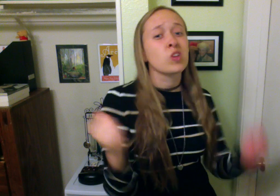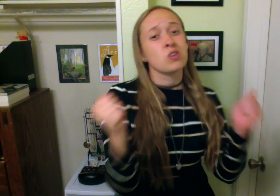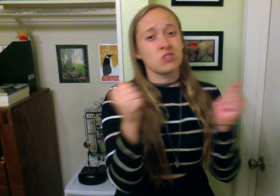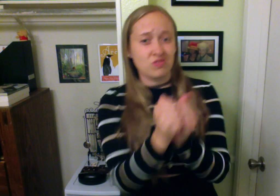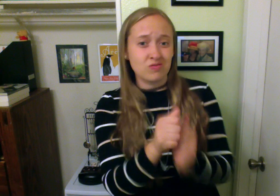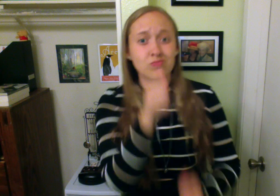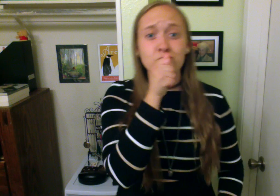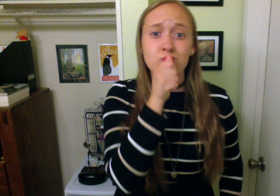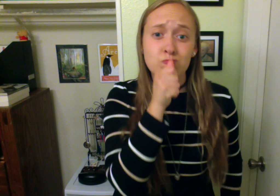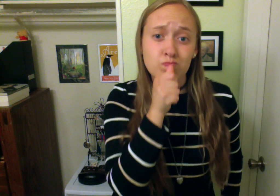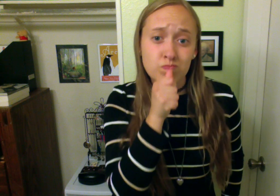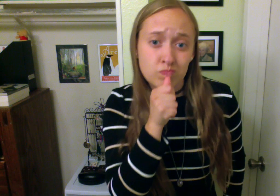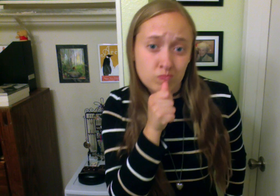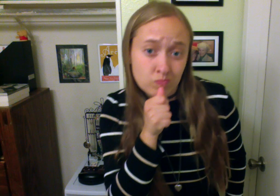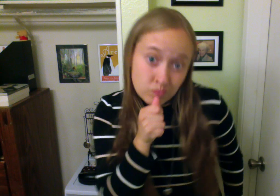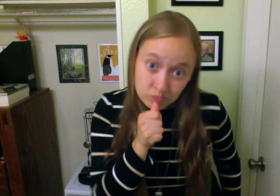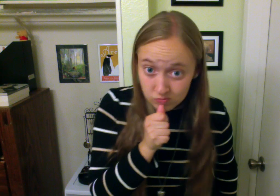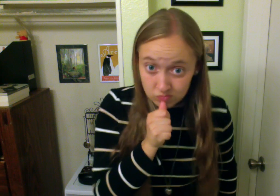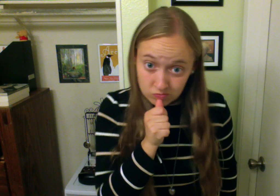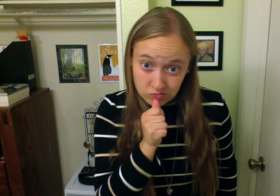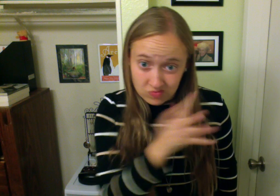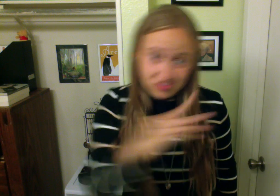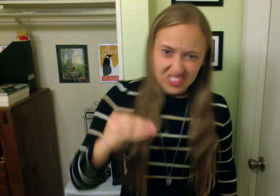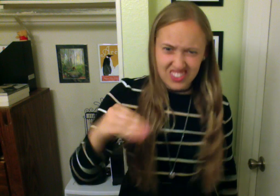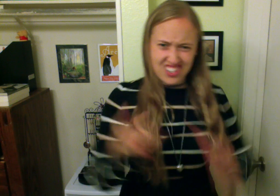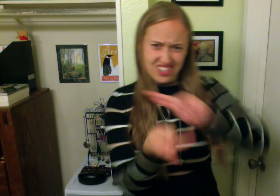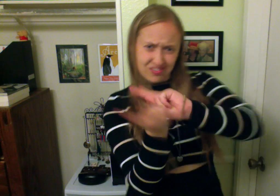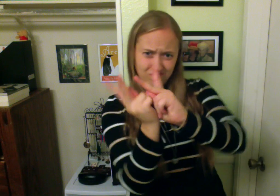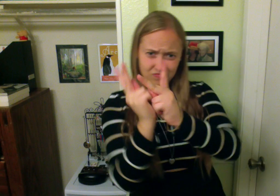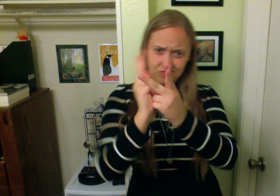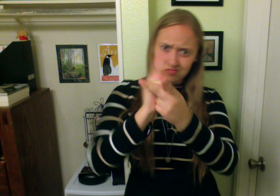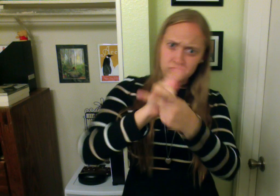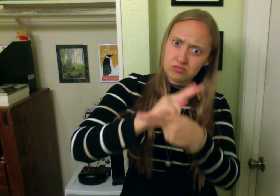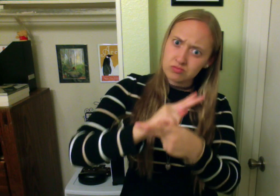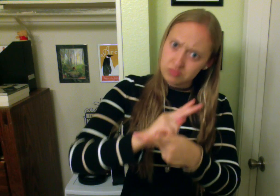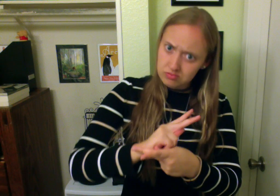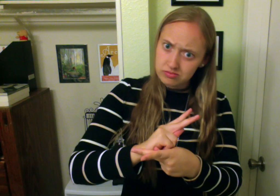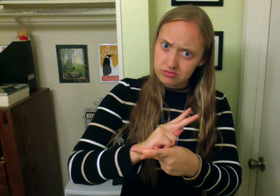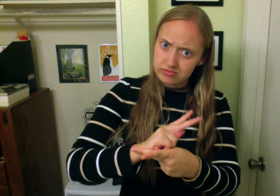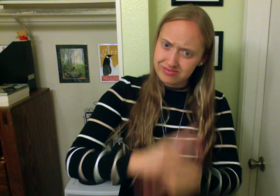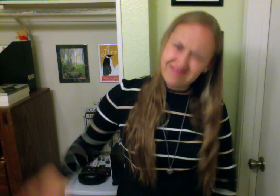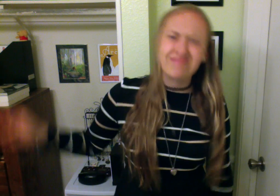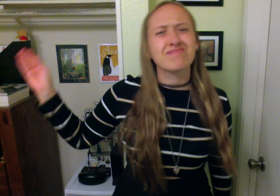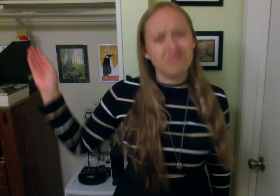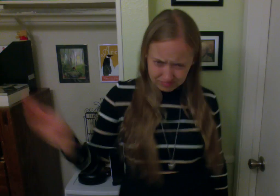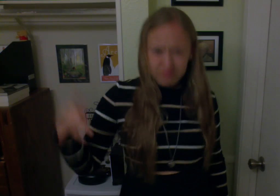with all your secrets And regrets, don't lie